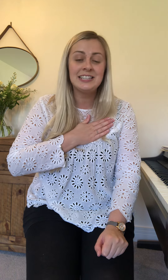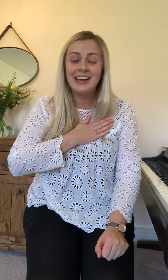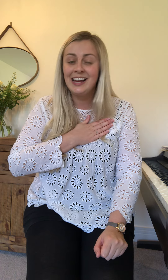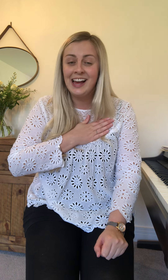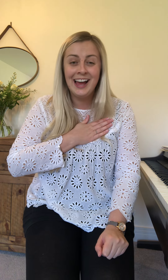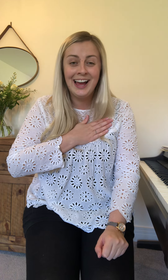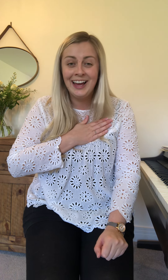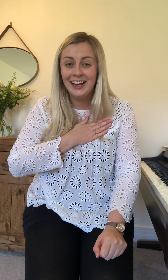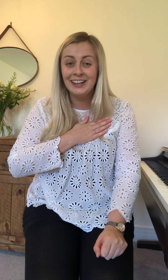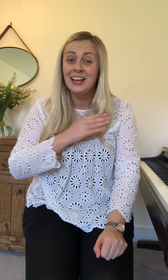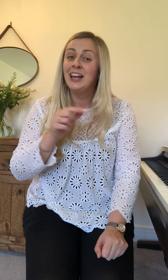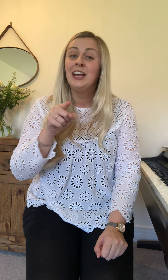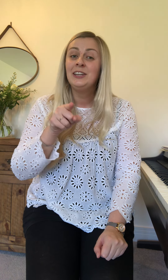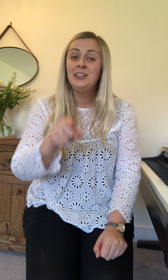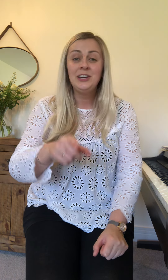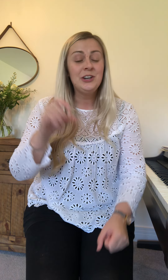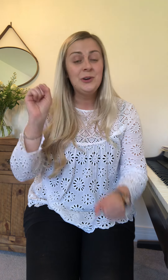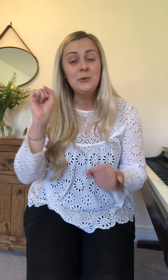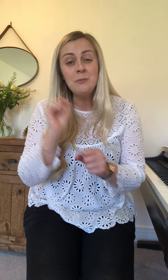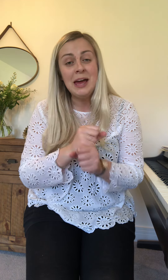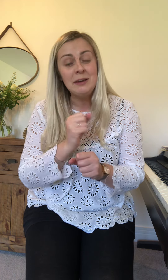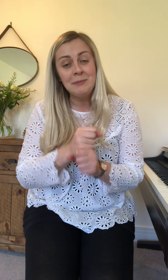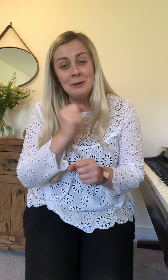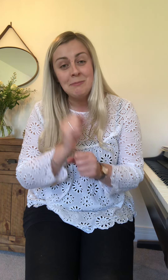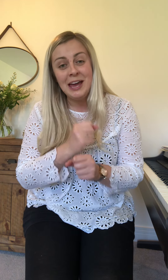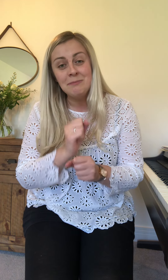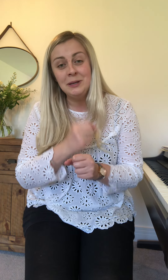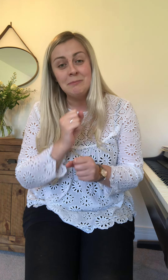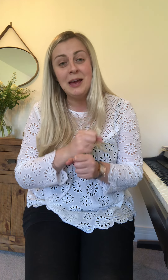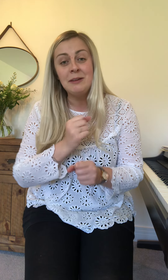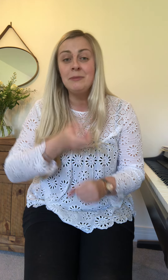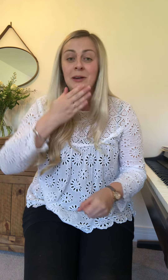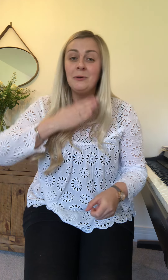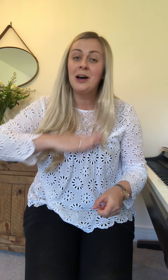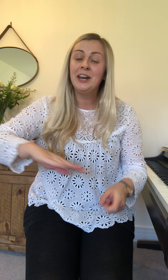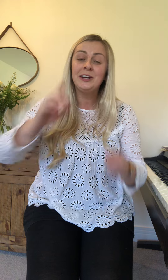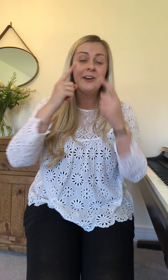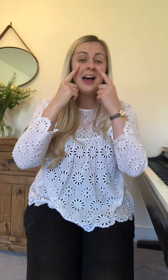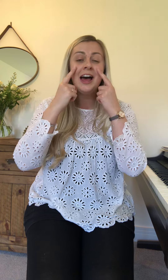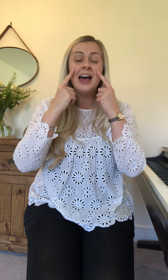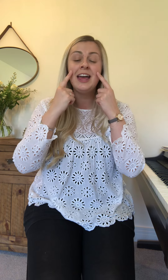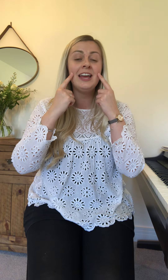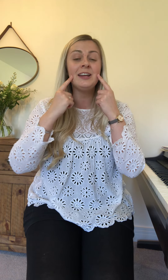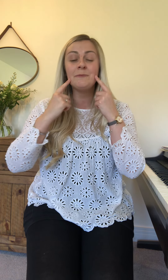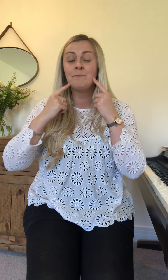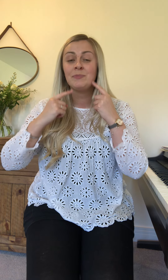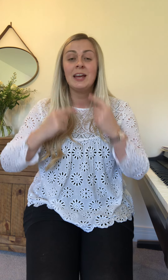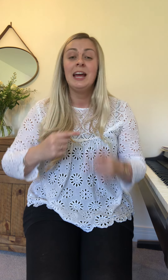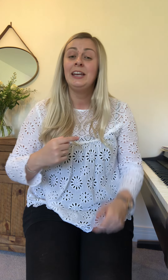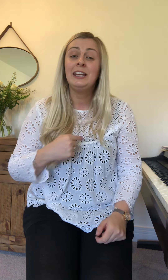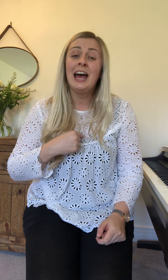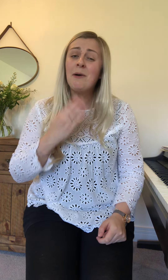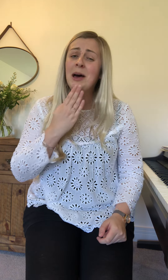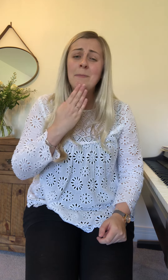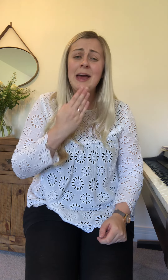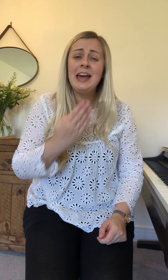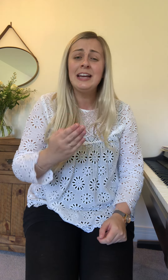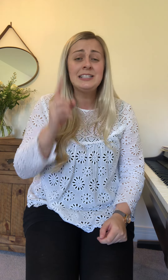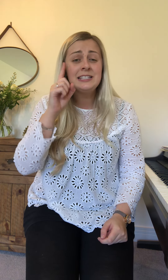style. You make me, make me, make me want to cry and I beg to